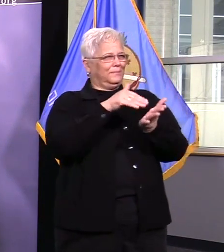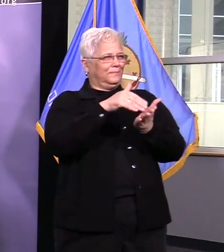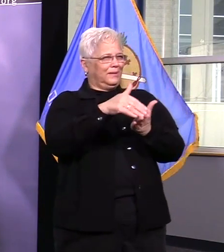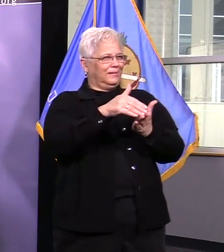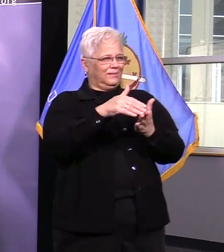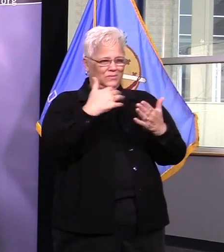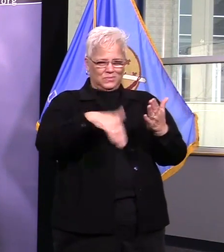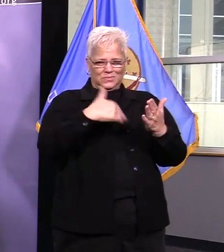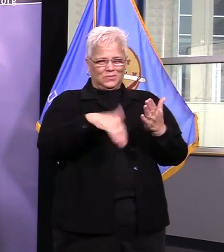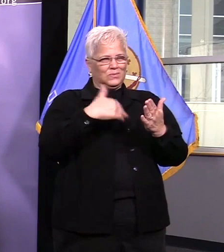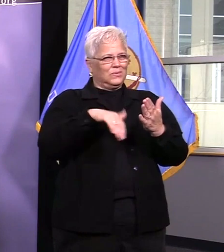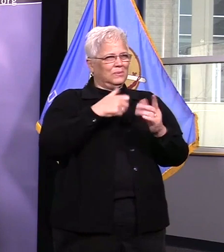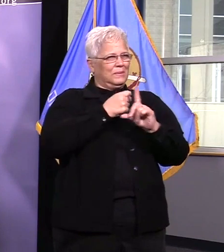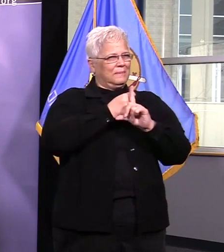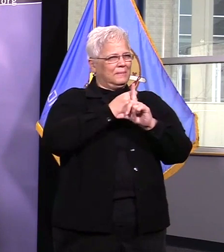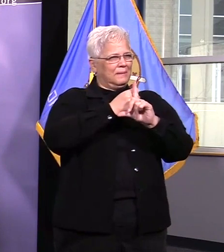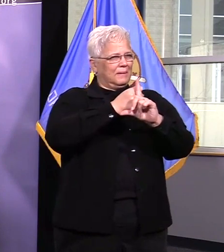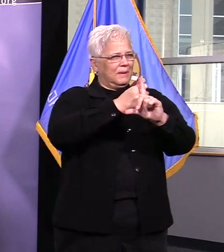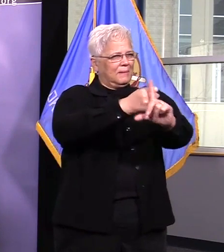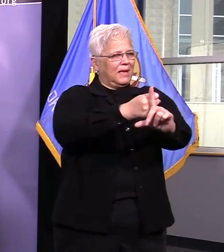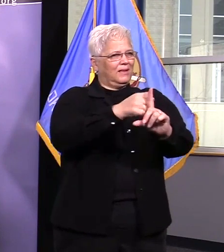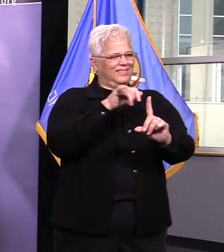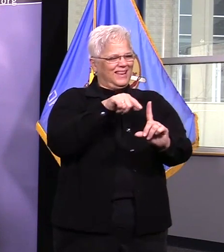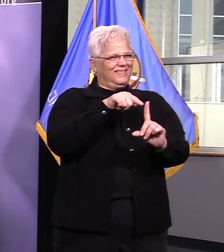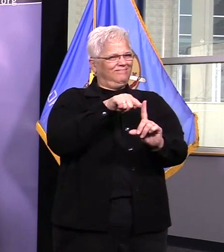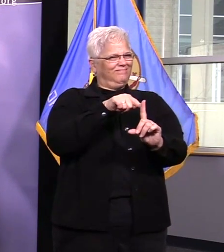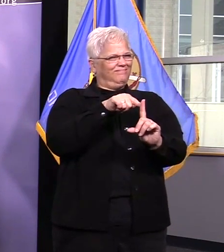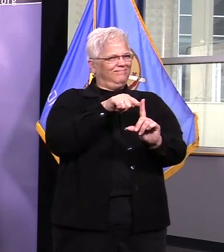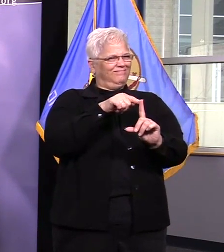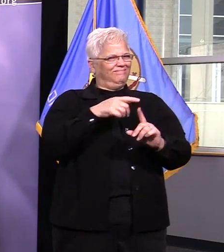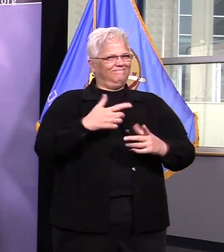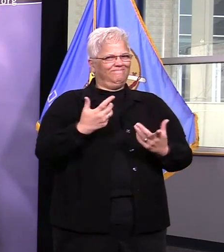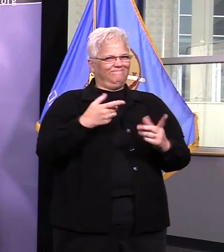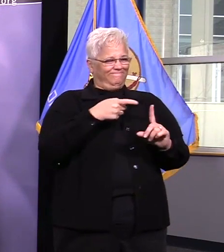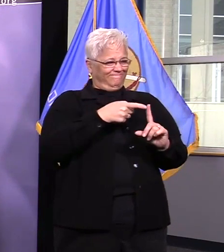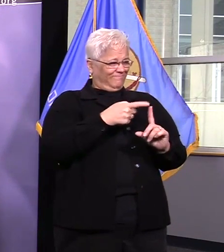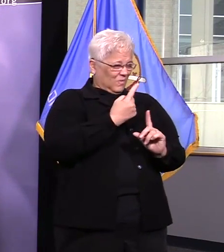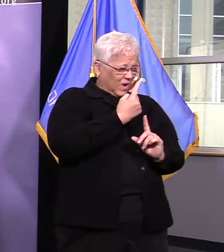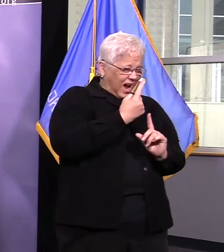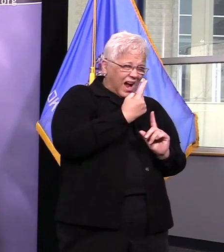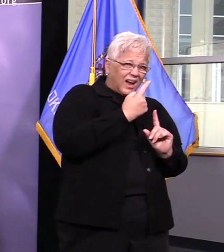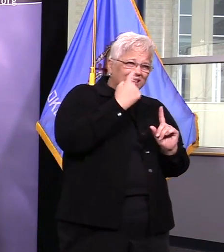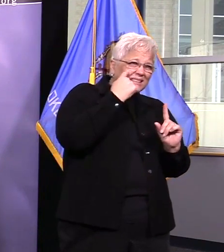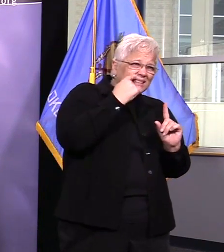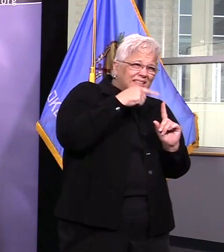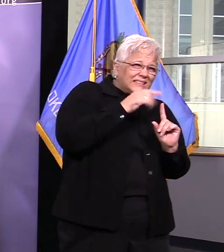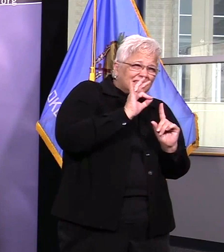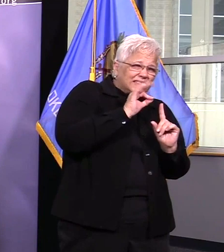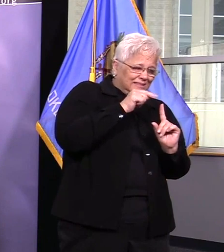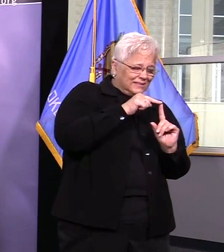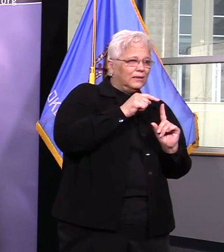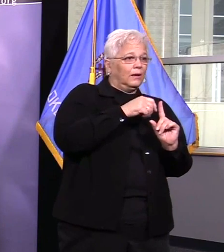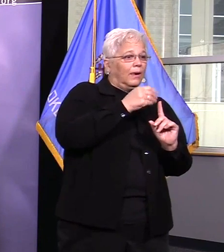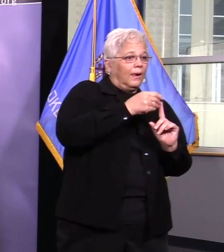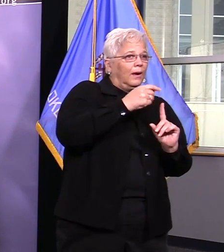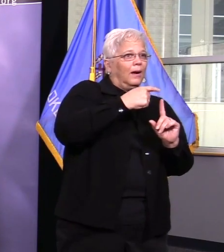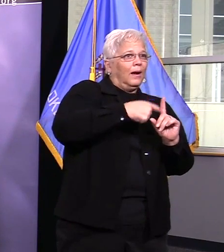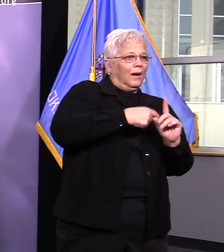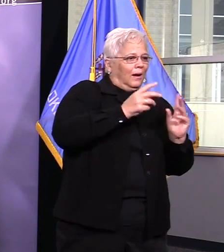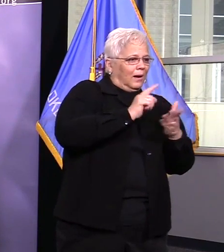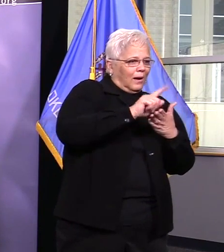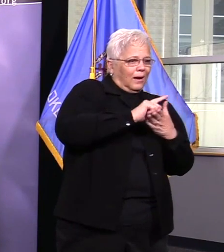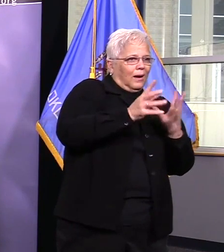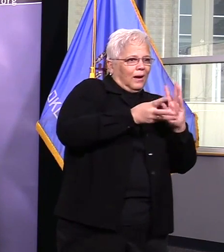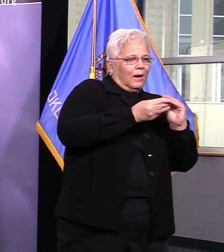by one sick person. If the R naught value is two, that means for every single infected person they infect two more people